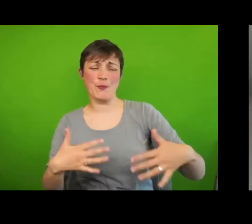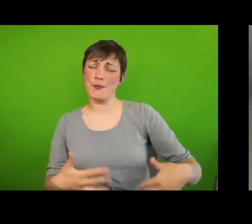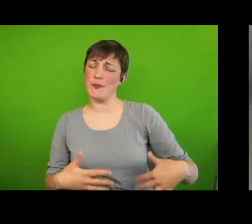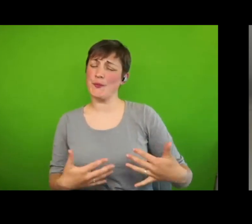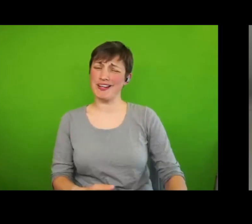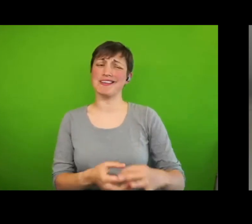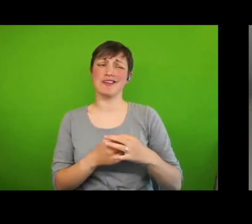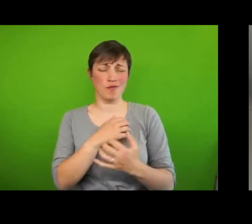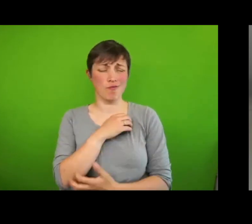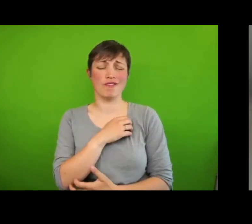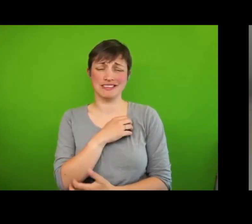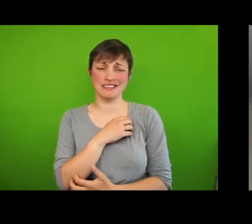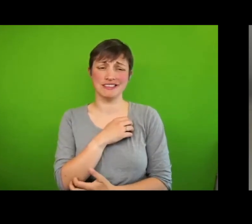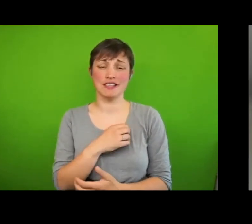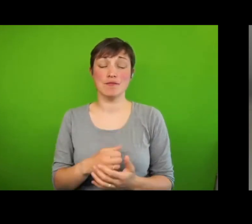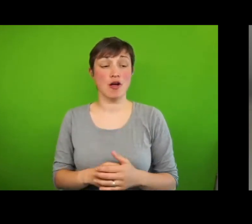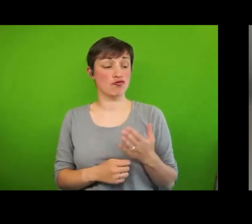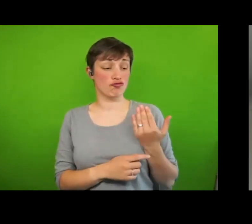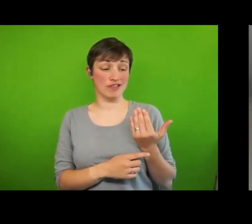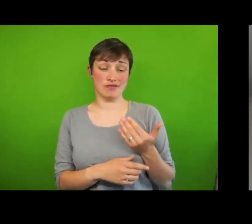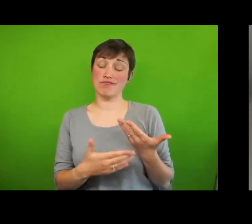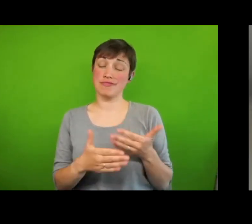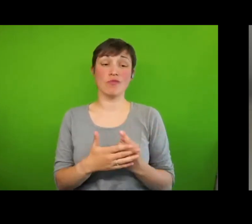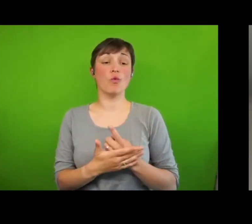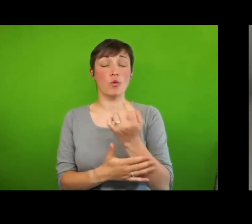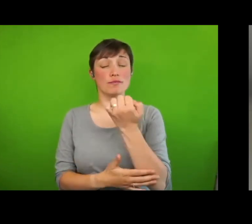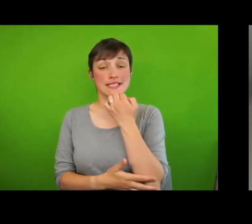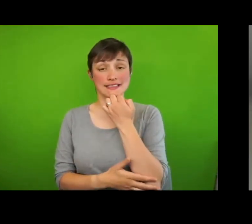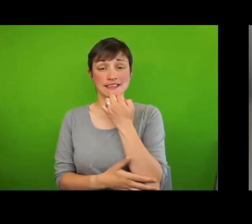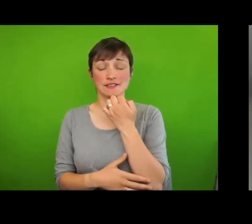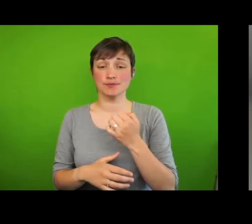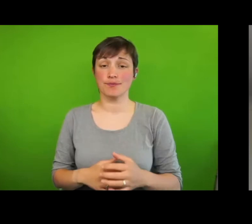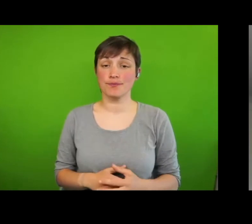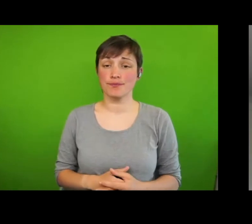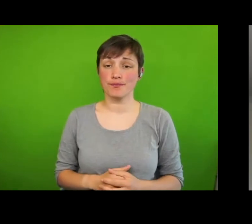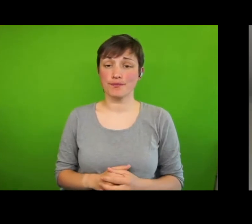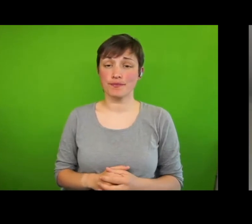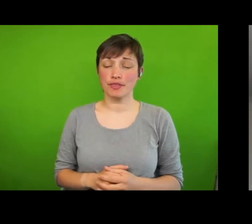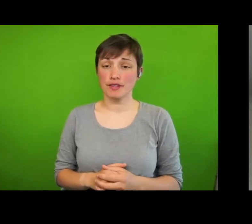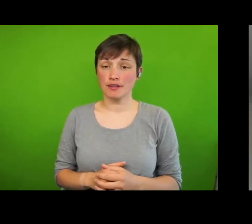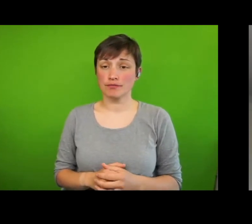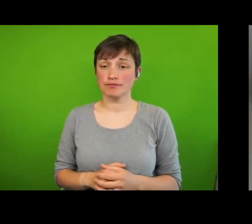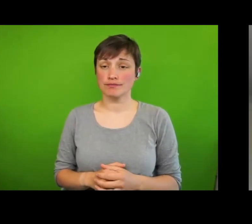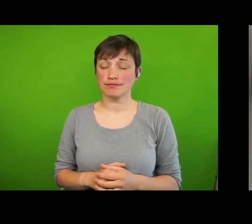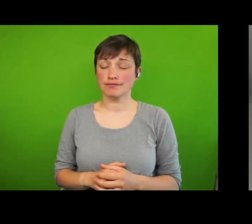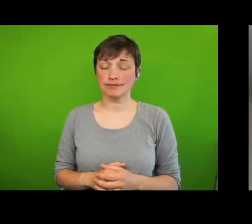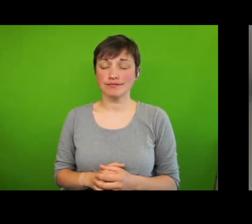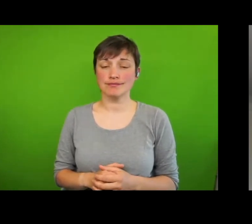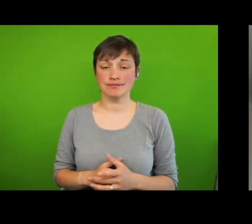more recently she has updated that book and has included